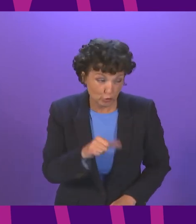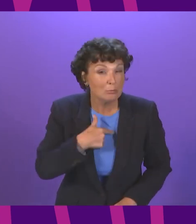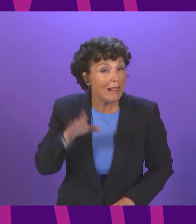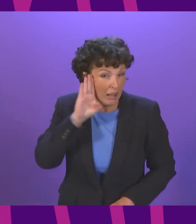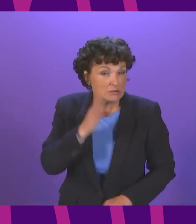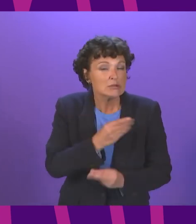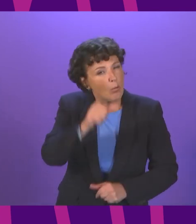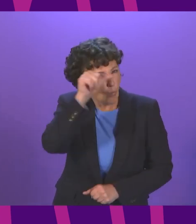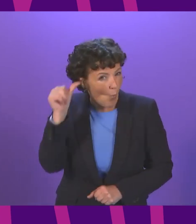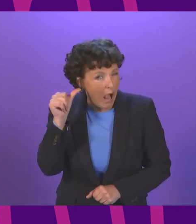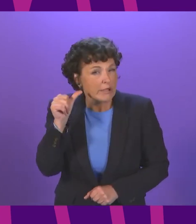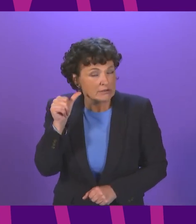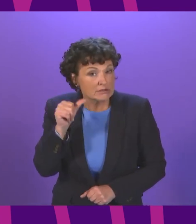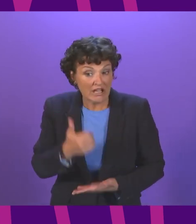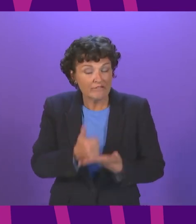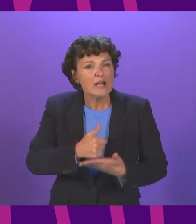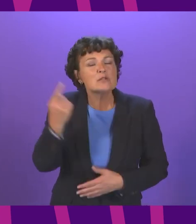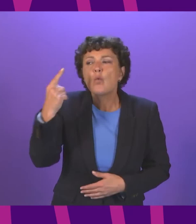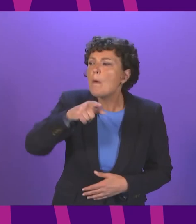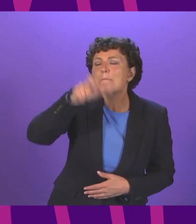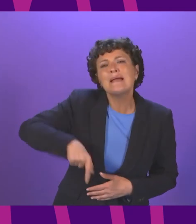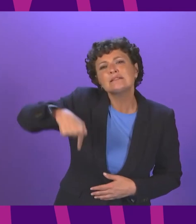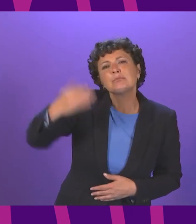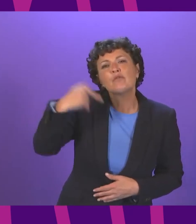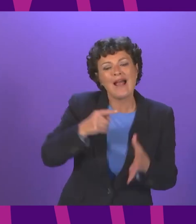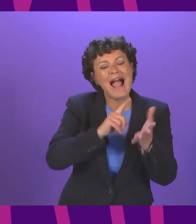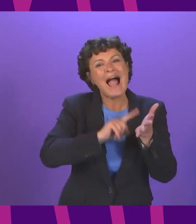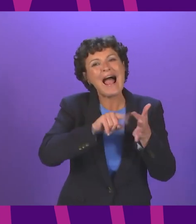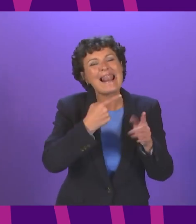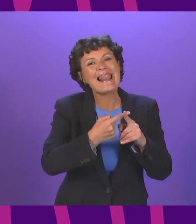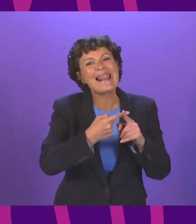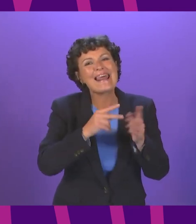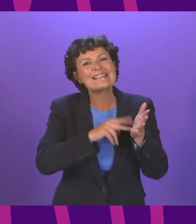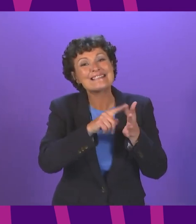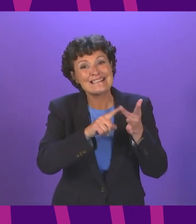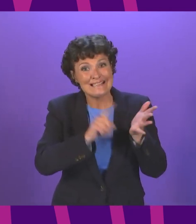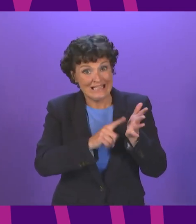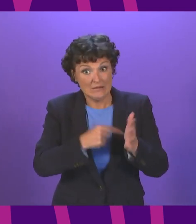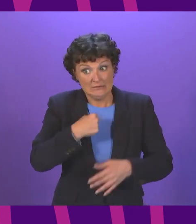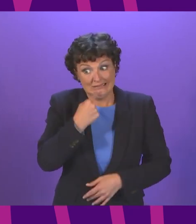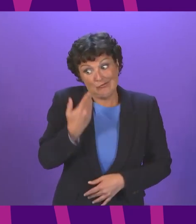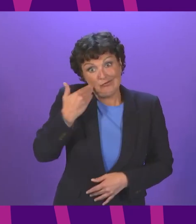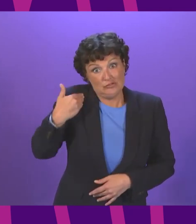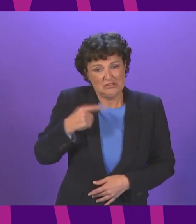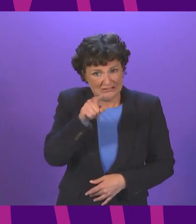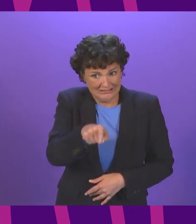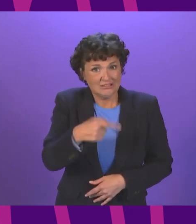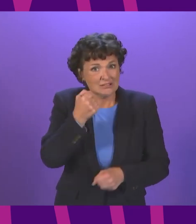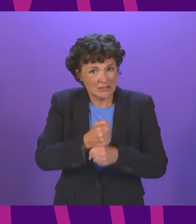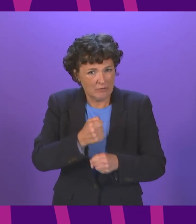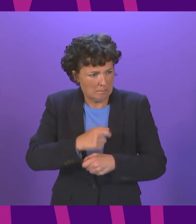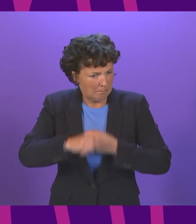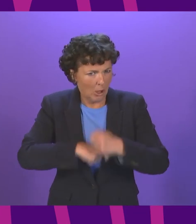member of this place Alex Neil recently was right when he said that this Government has significantly increased the